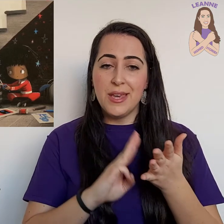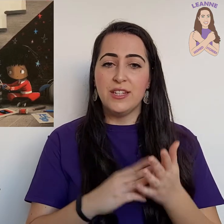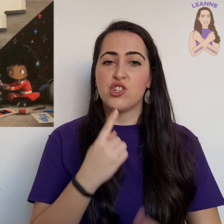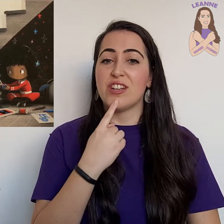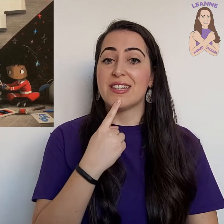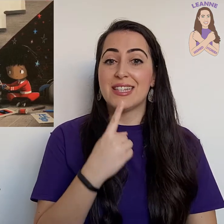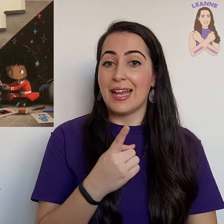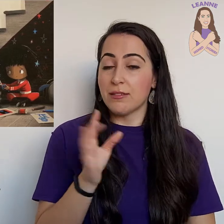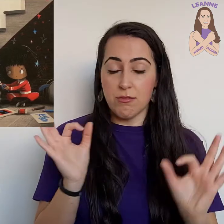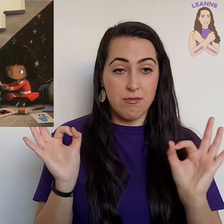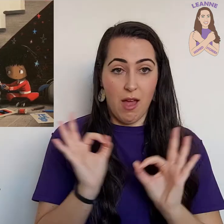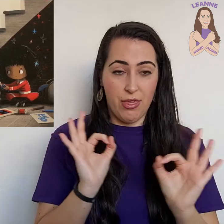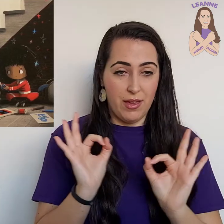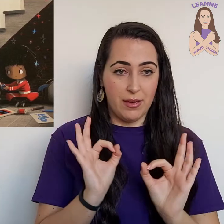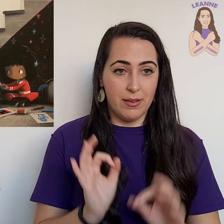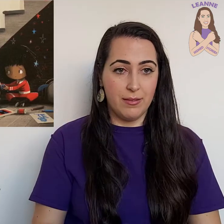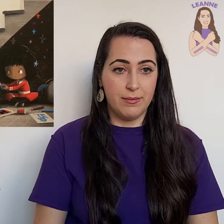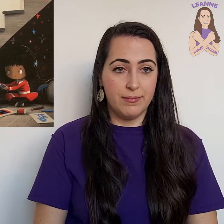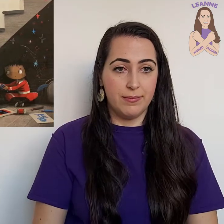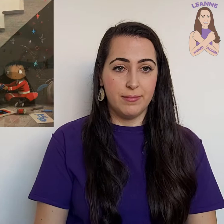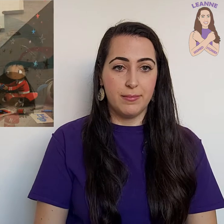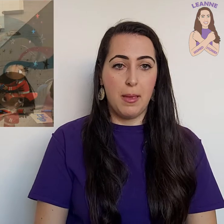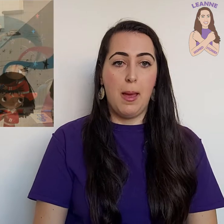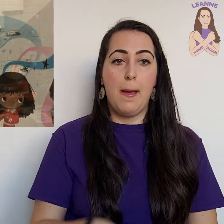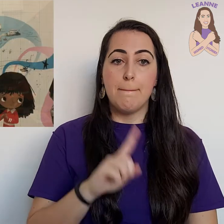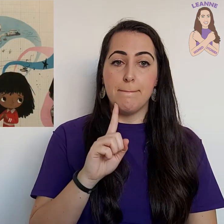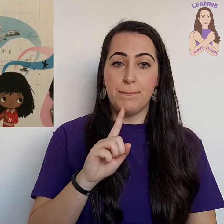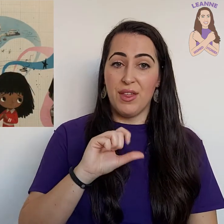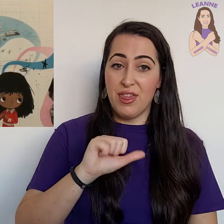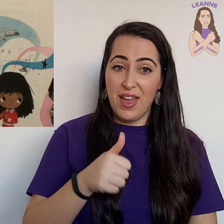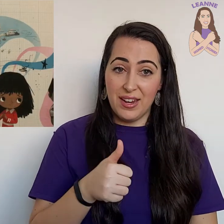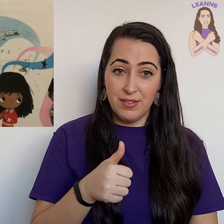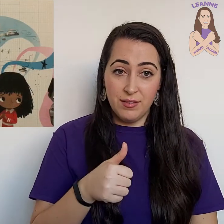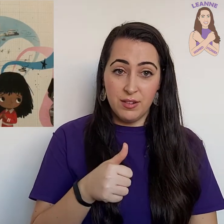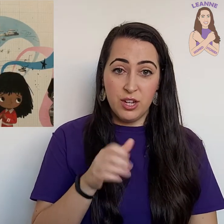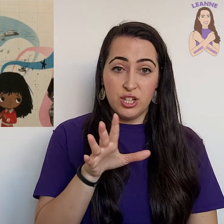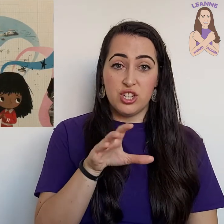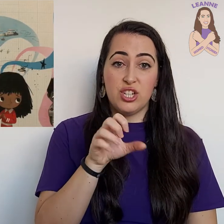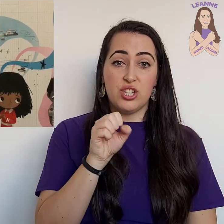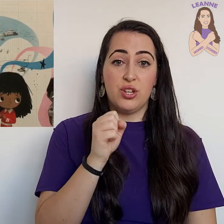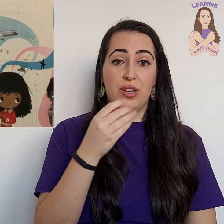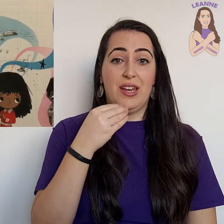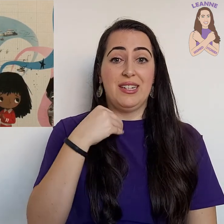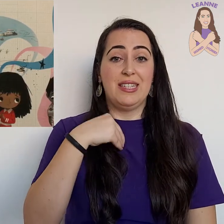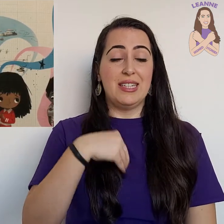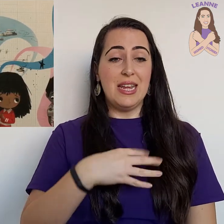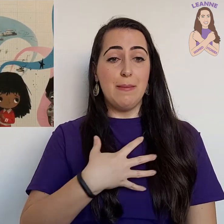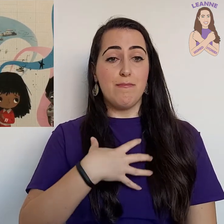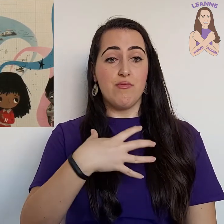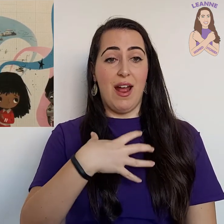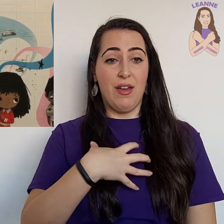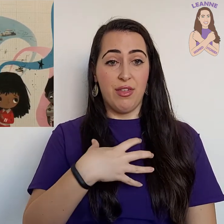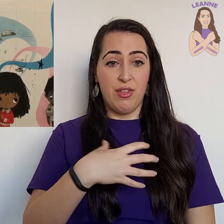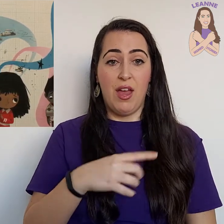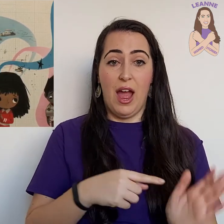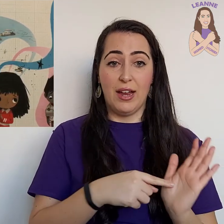Misha said nothing. But then she took a deep breath and